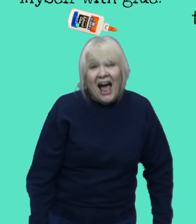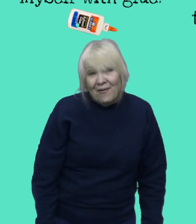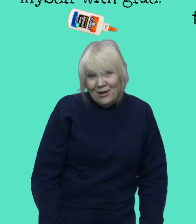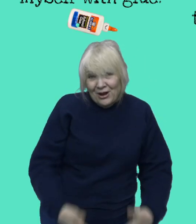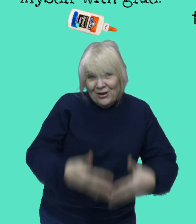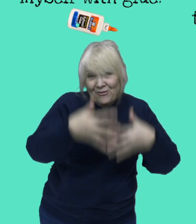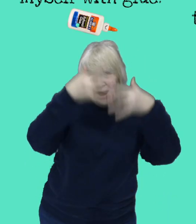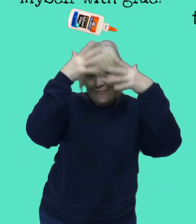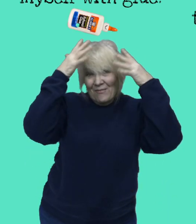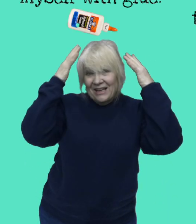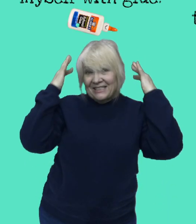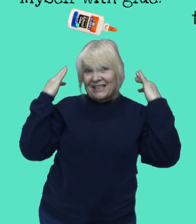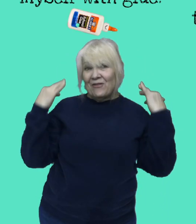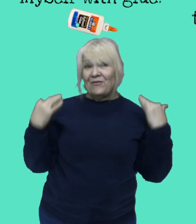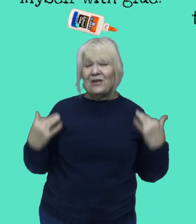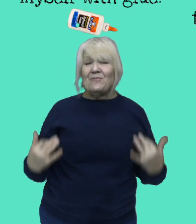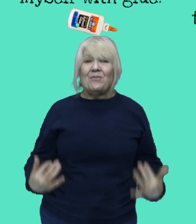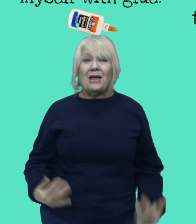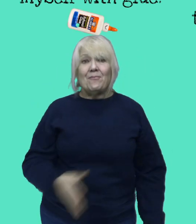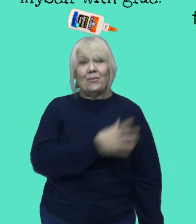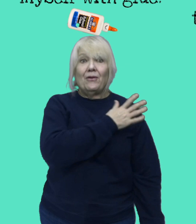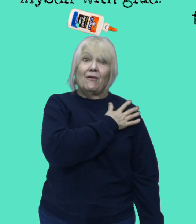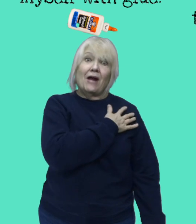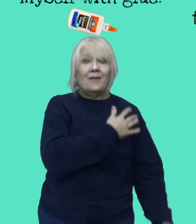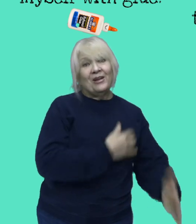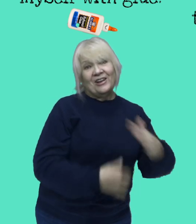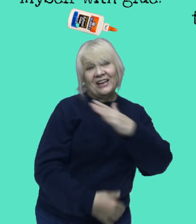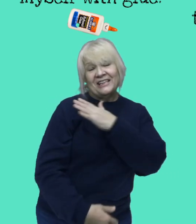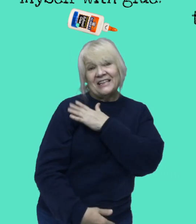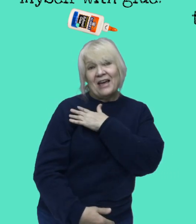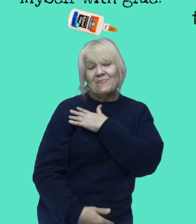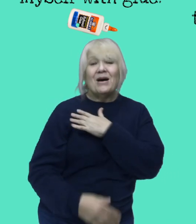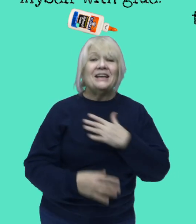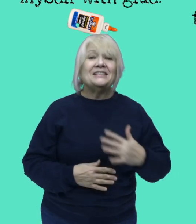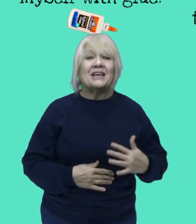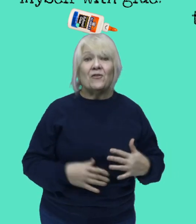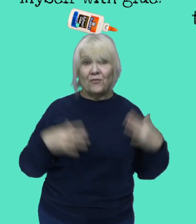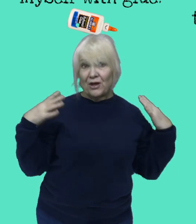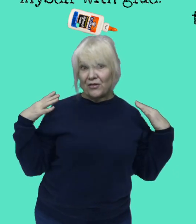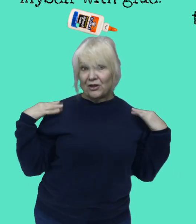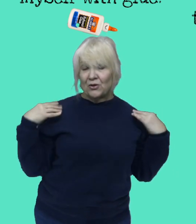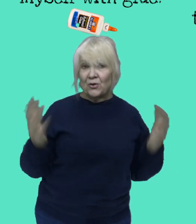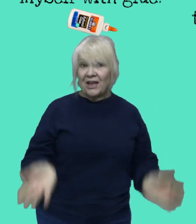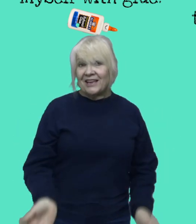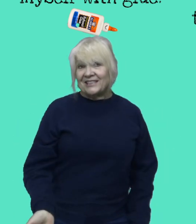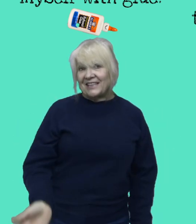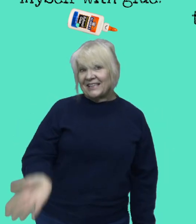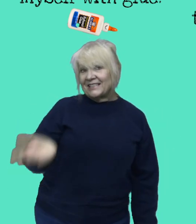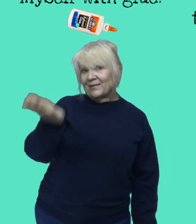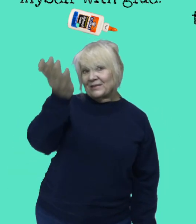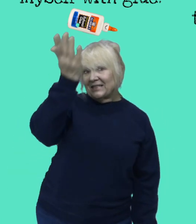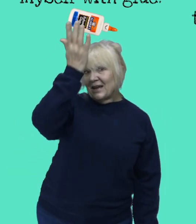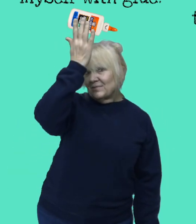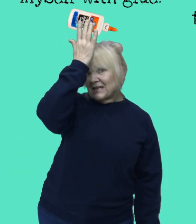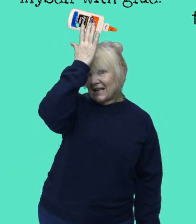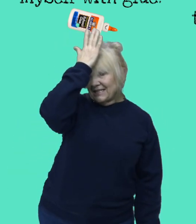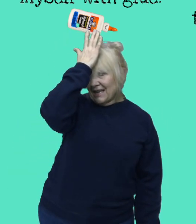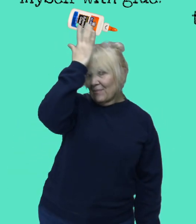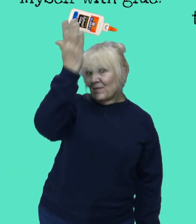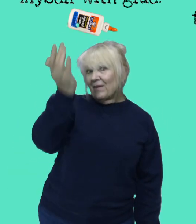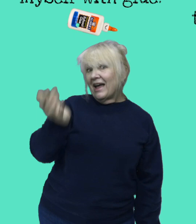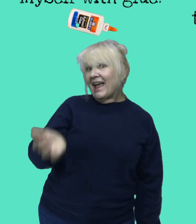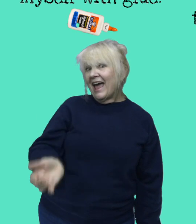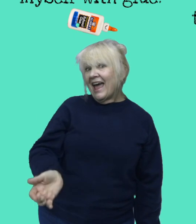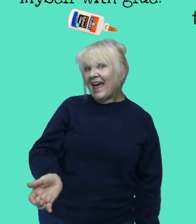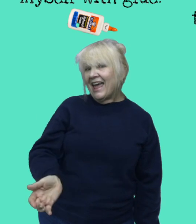I'm gonna wrap myself in paper. I'm gonna dab myself with glue. Stick some stamps on